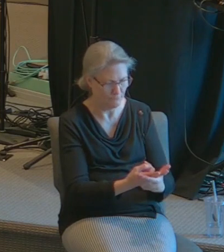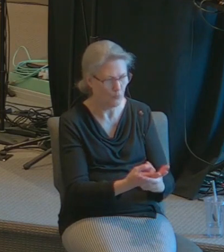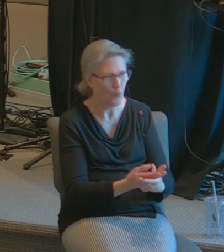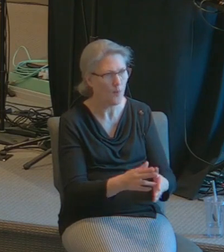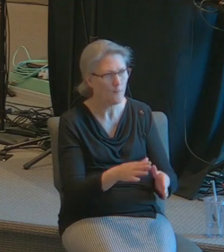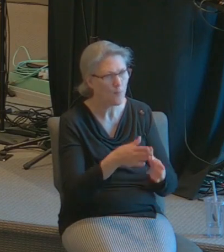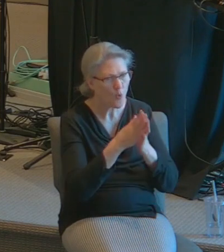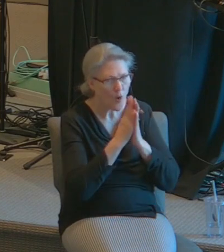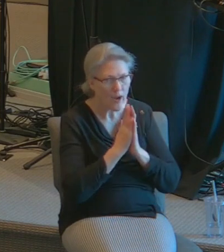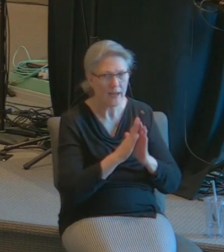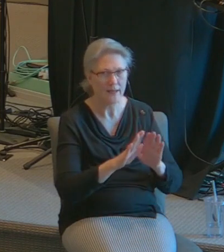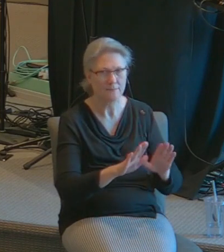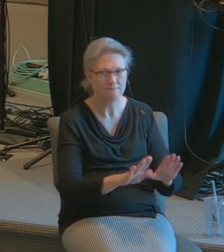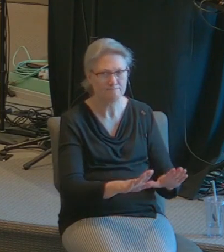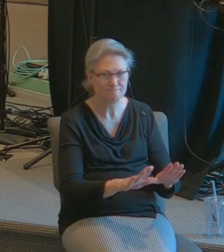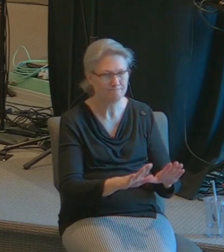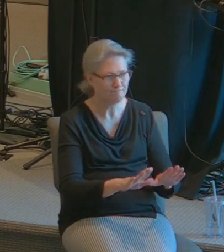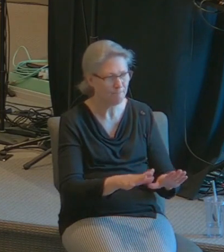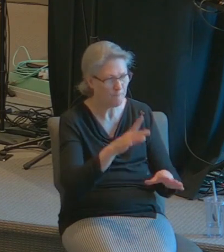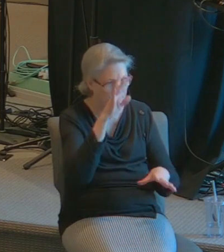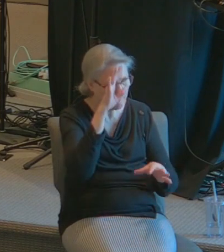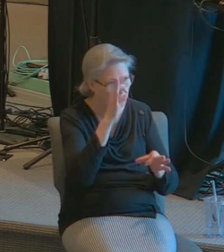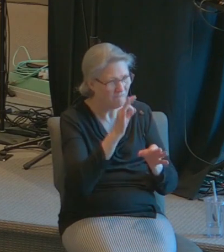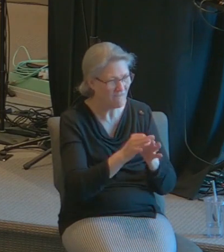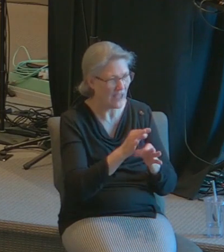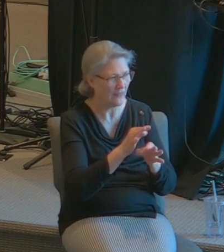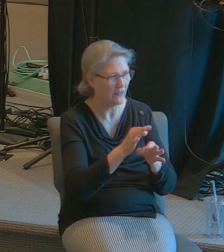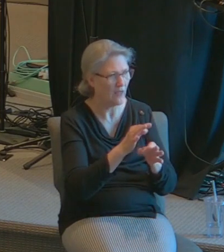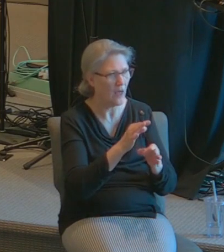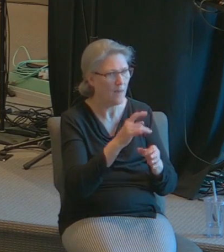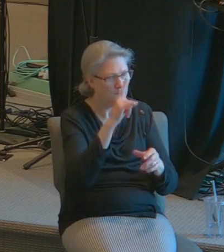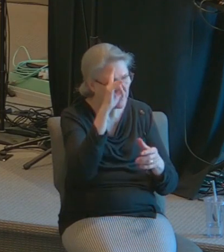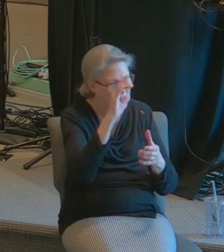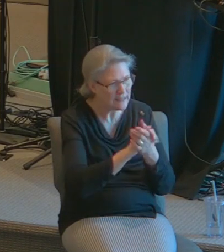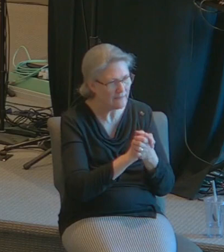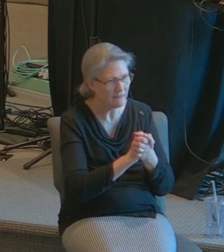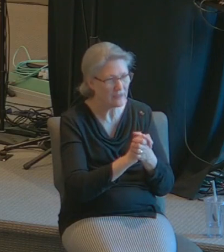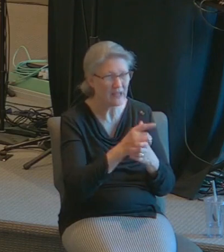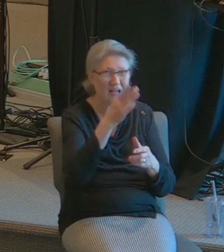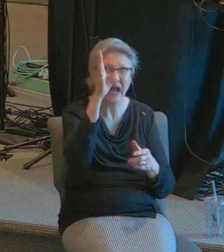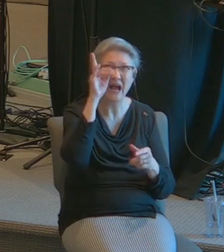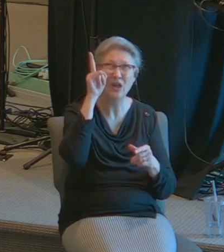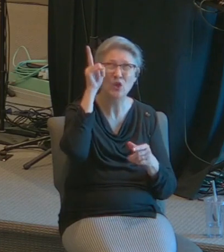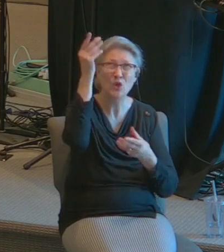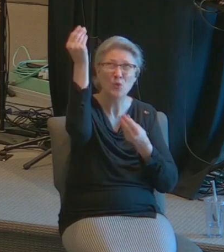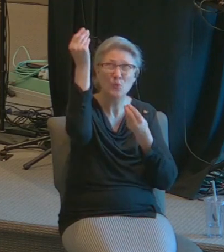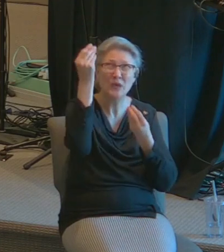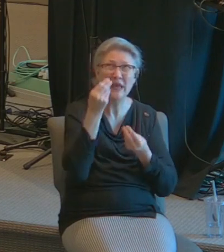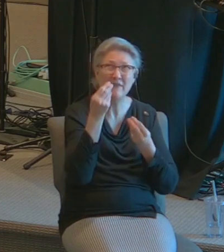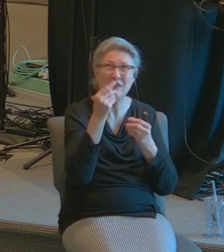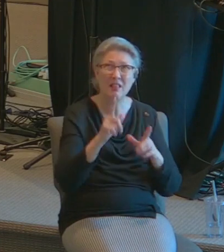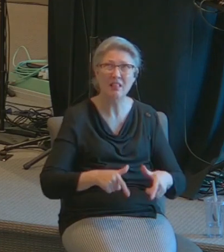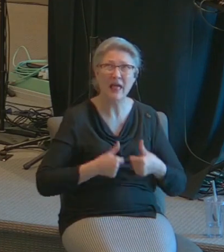and we prayed the prayer of faith God you are the giver of life you are the resurrection